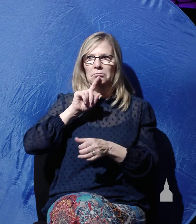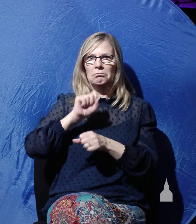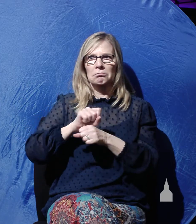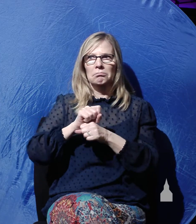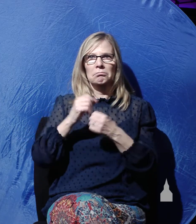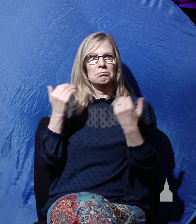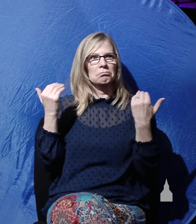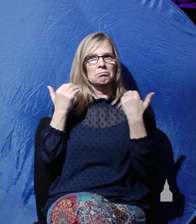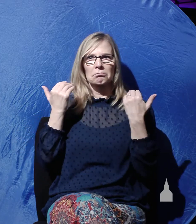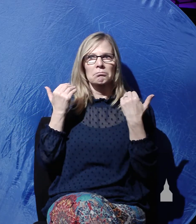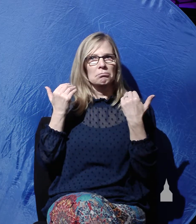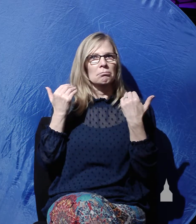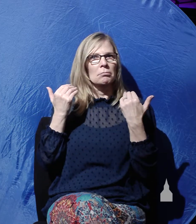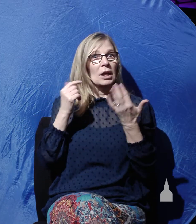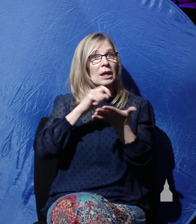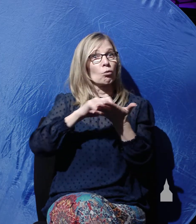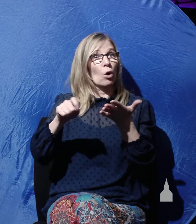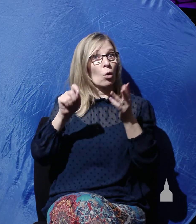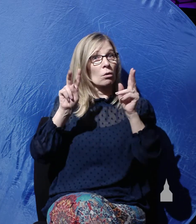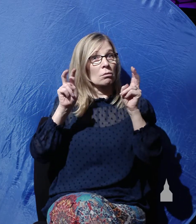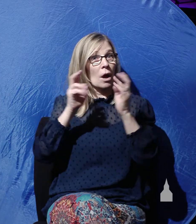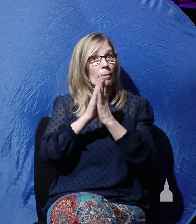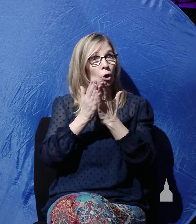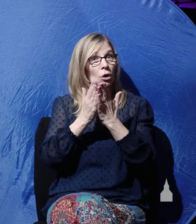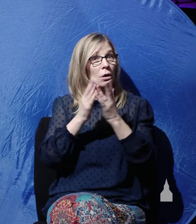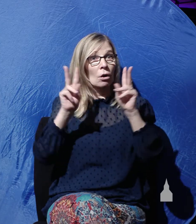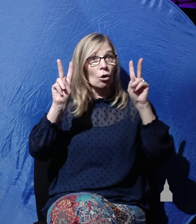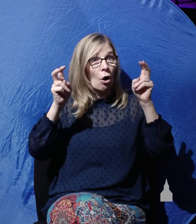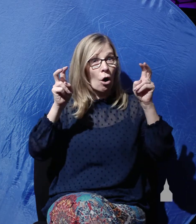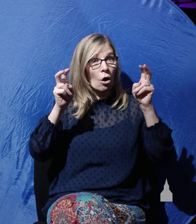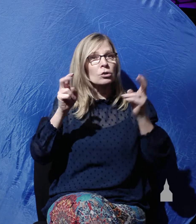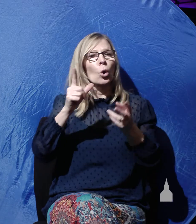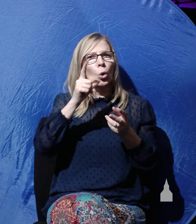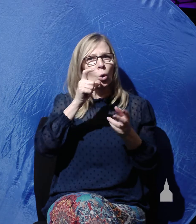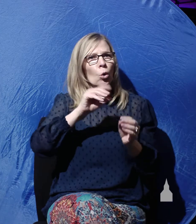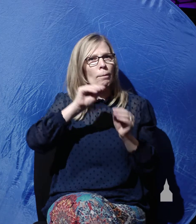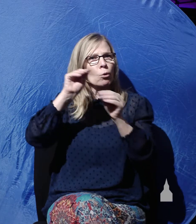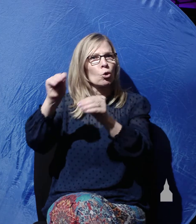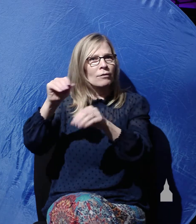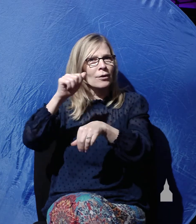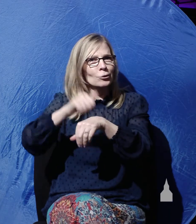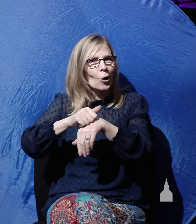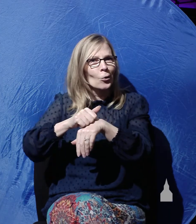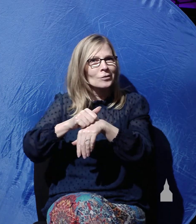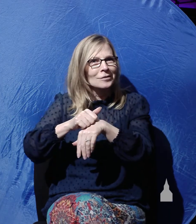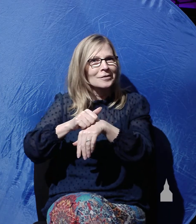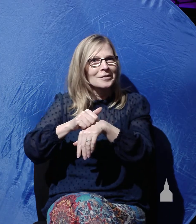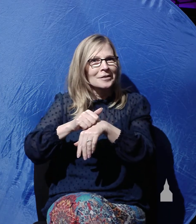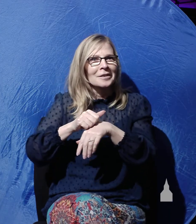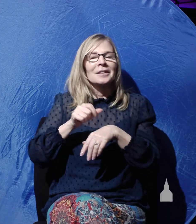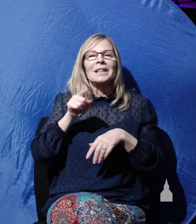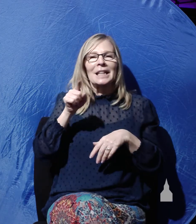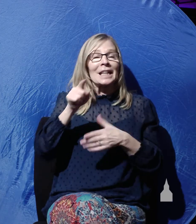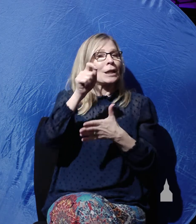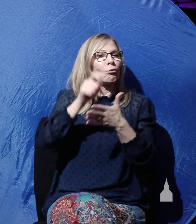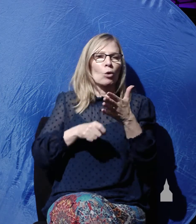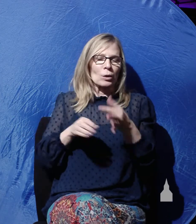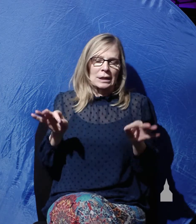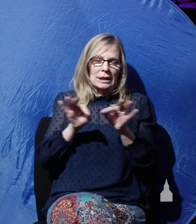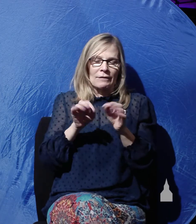Who Moved the Stone? In his book, Frank Morrison wrote these very significant words. He said, the stone